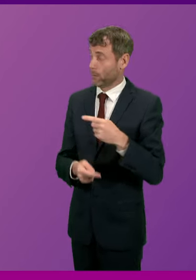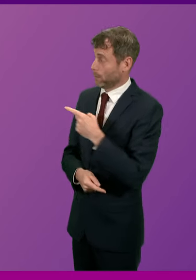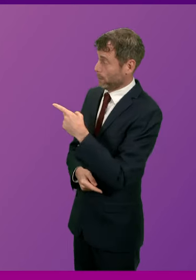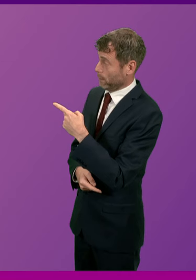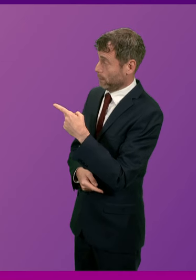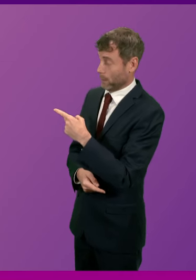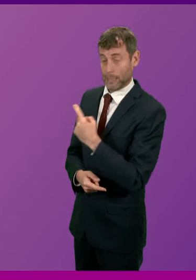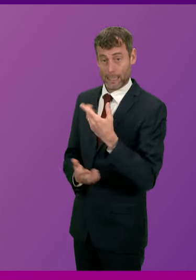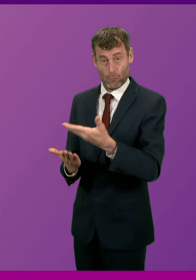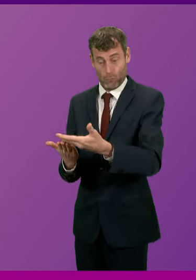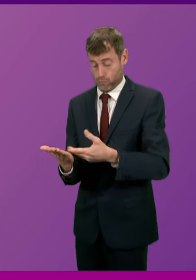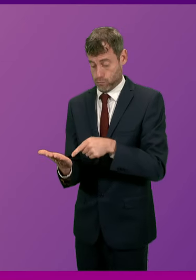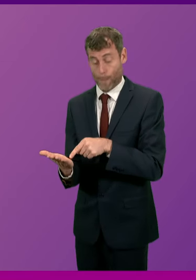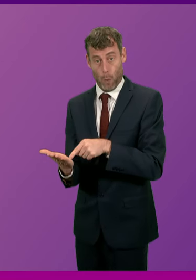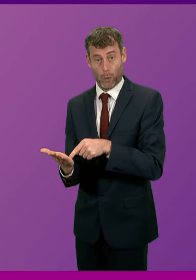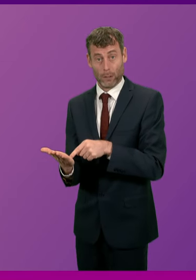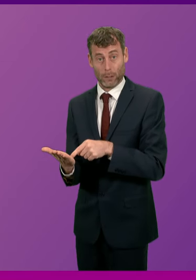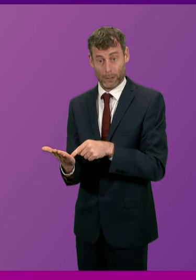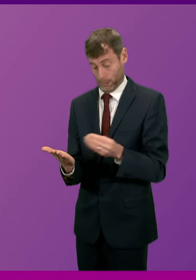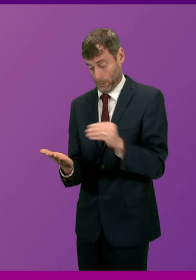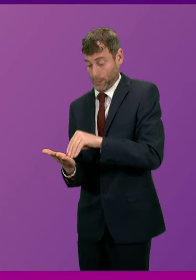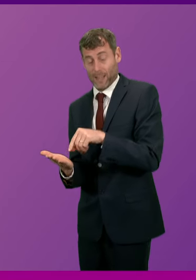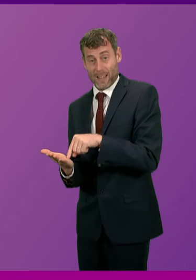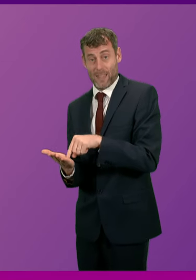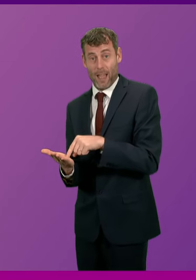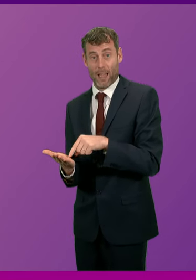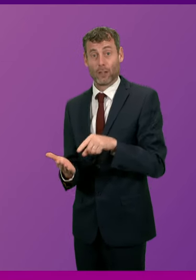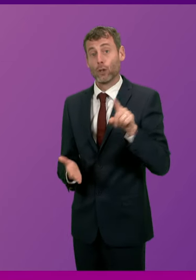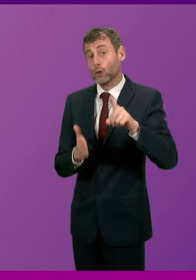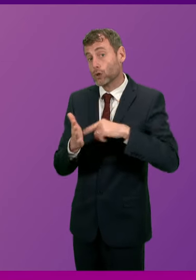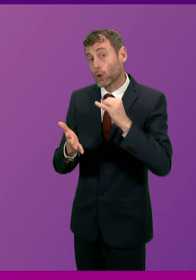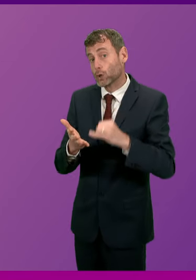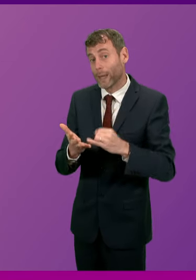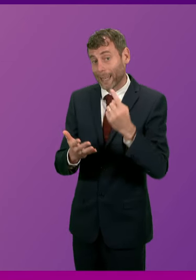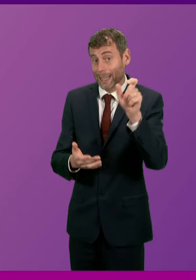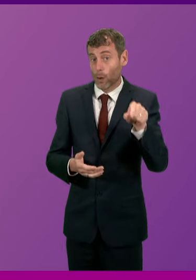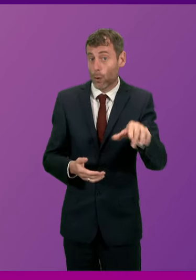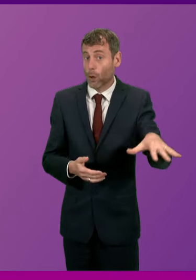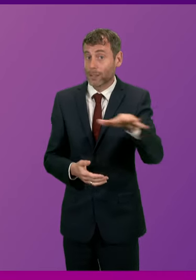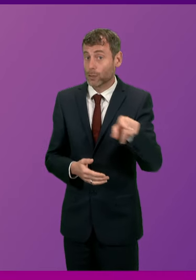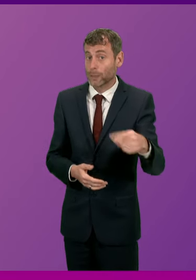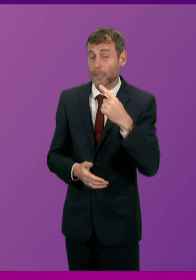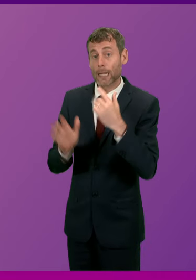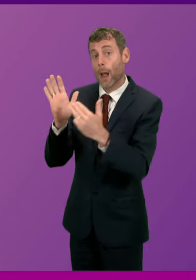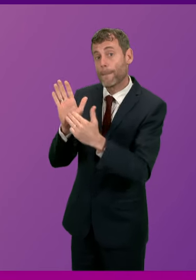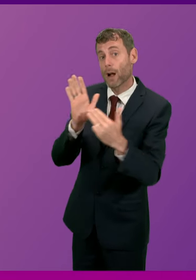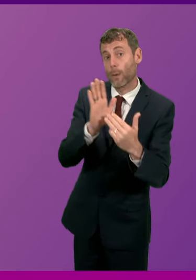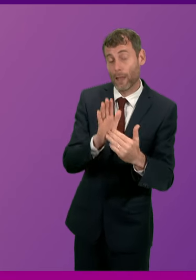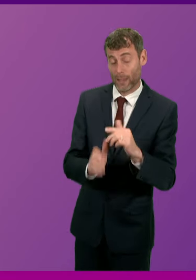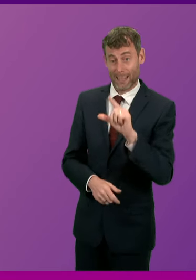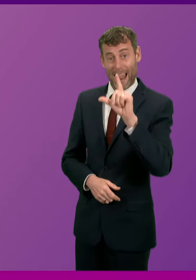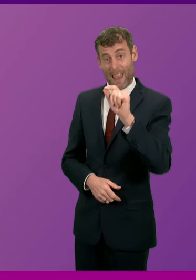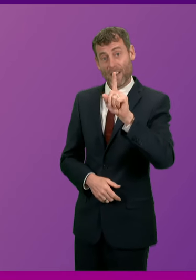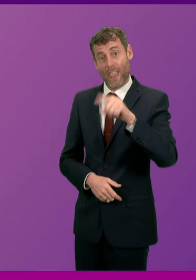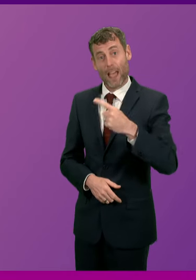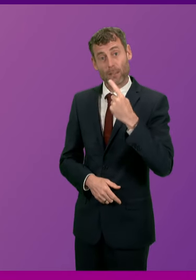Parliament's report that we were discussing yesterday and I'm raising today. John Swinney's constituent said Michael Matheson's £11,000